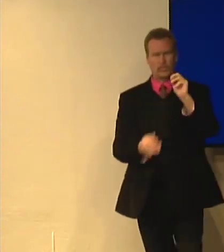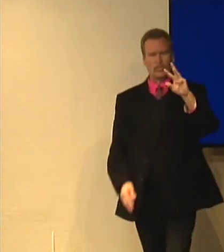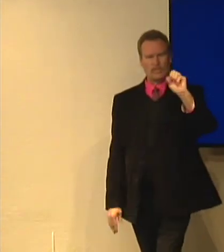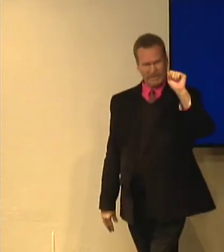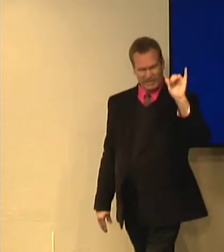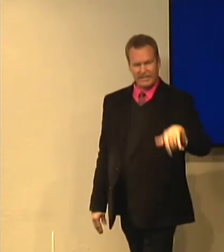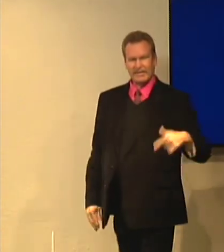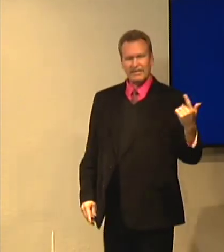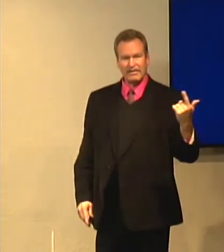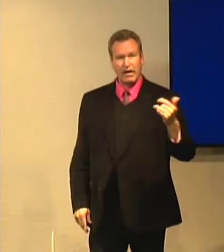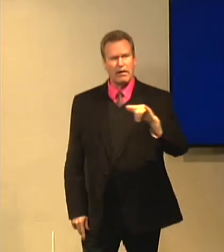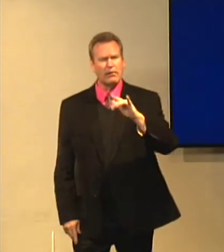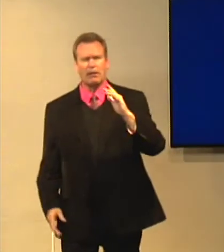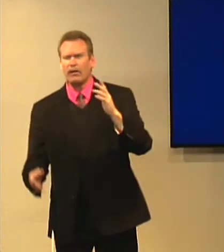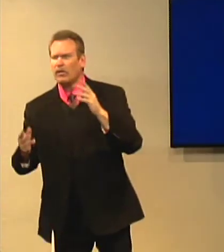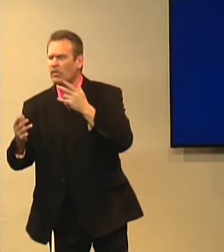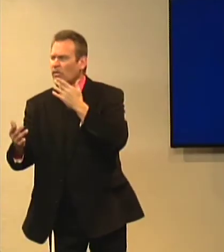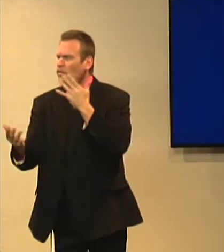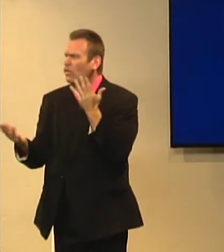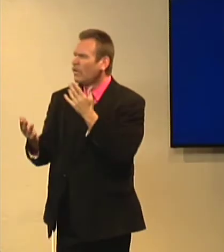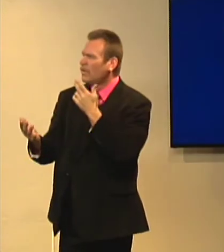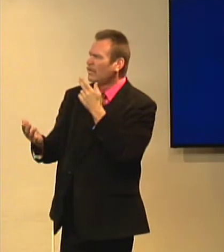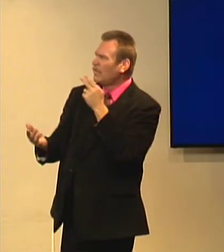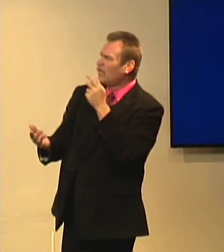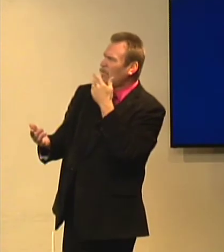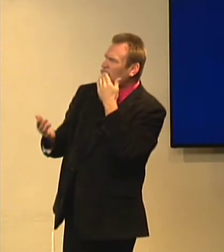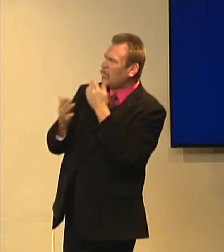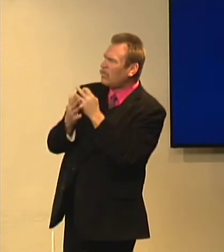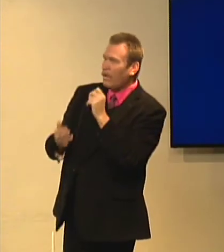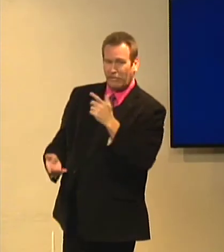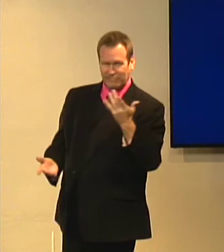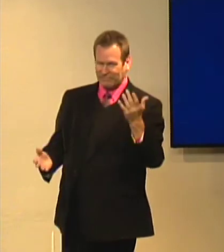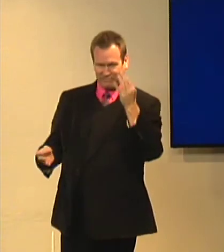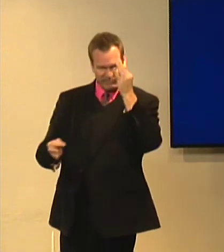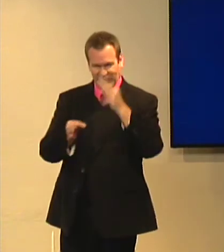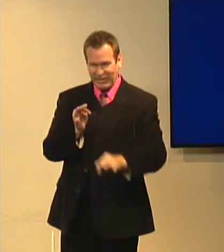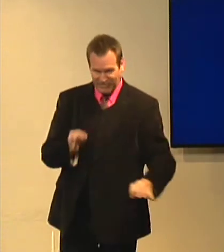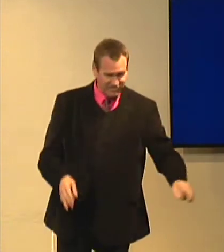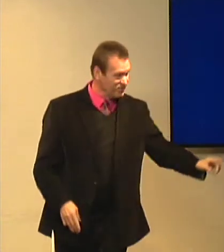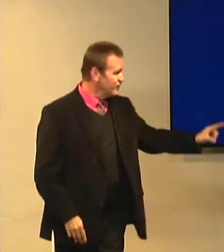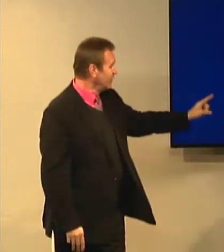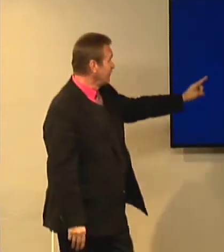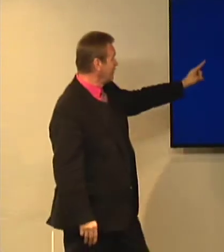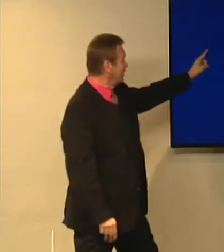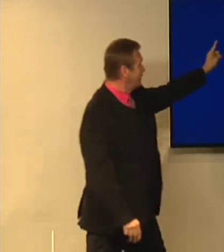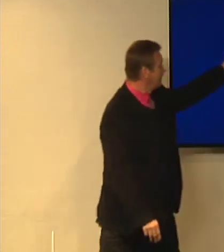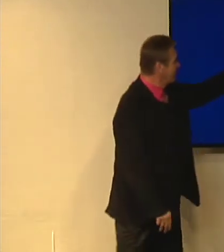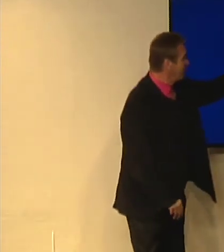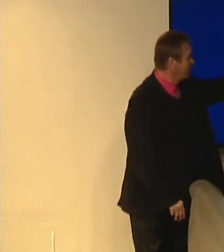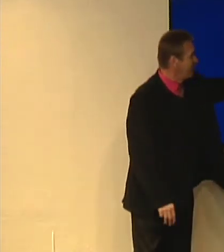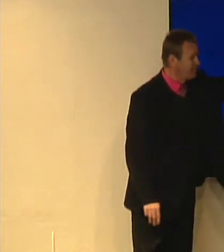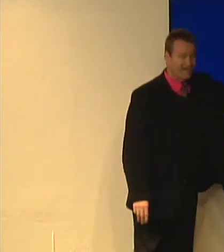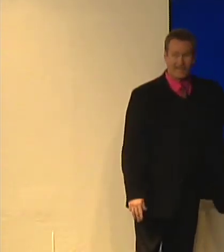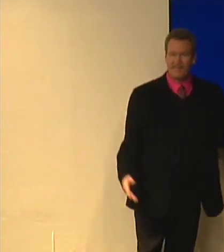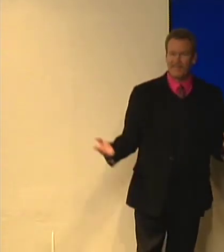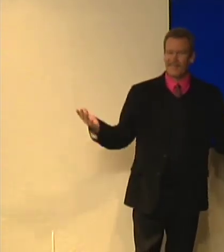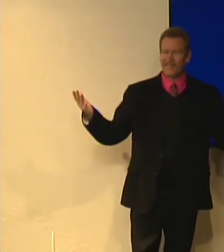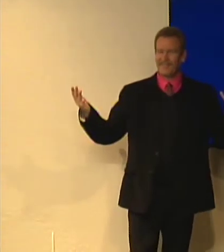This is the good news. There's no need to be confused about it. what God the gospel is. This is it.